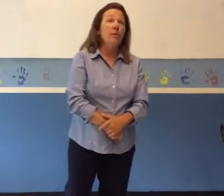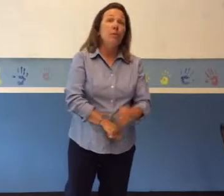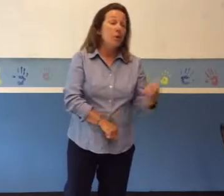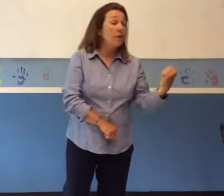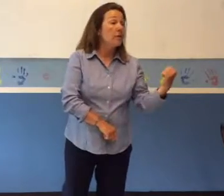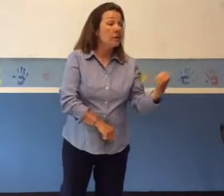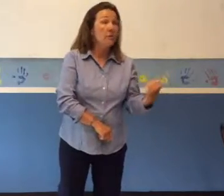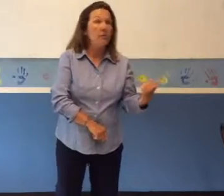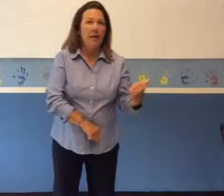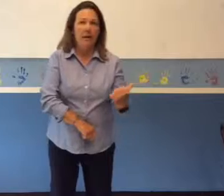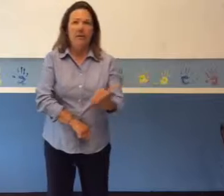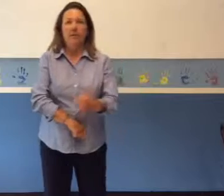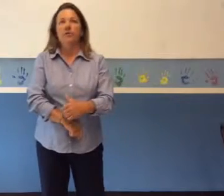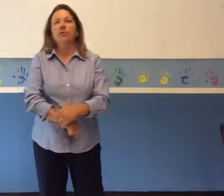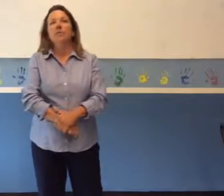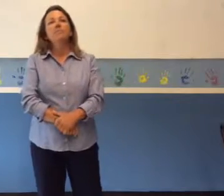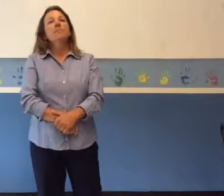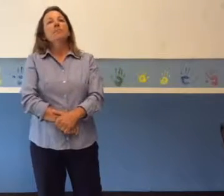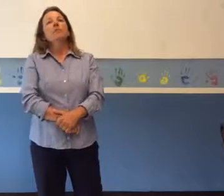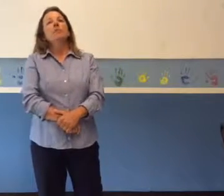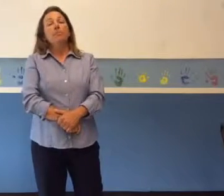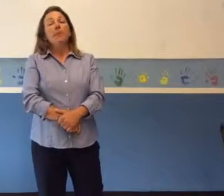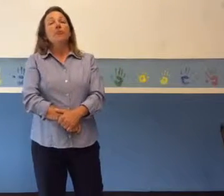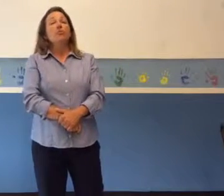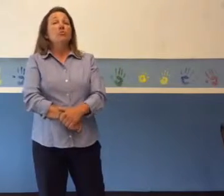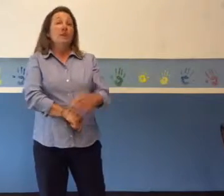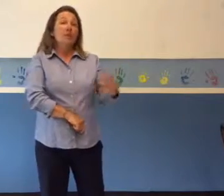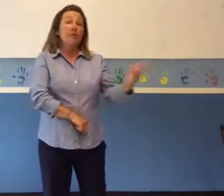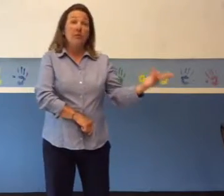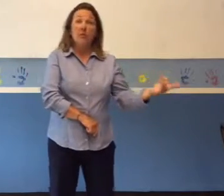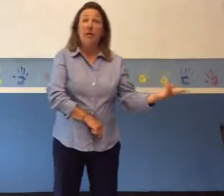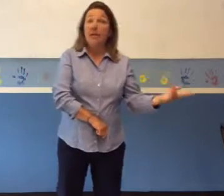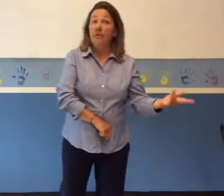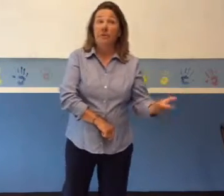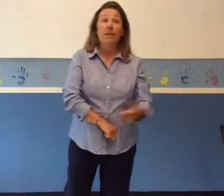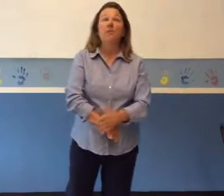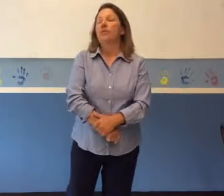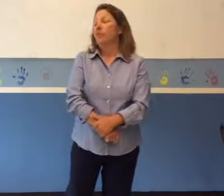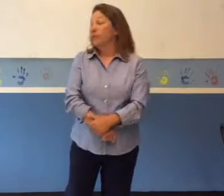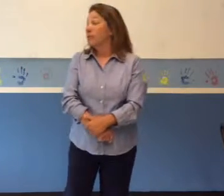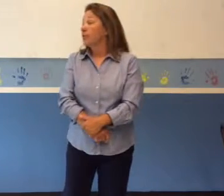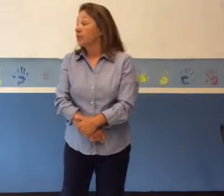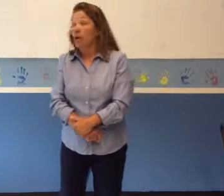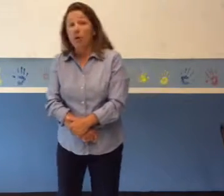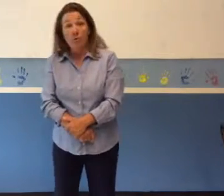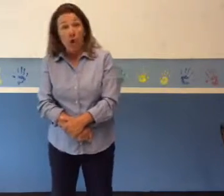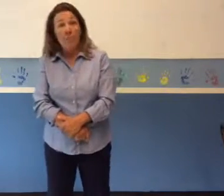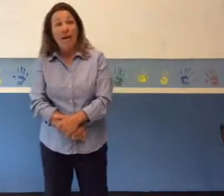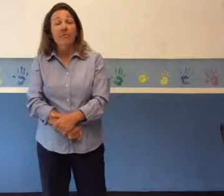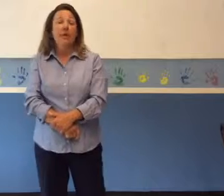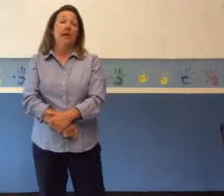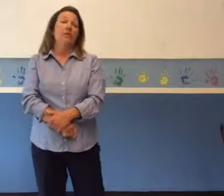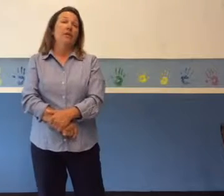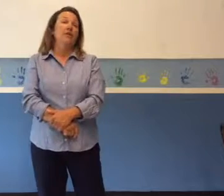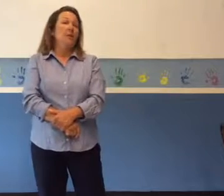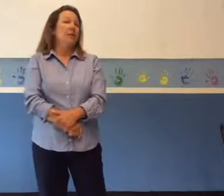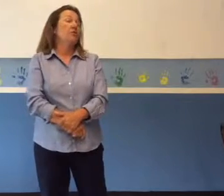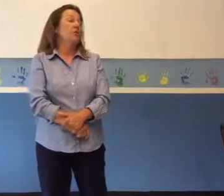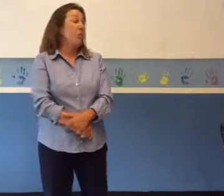be working at the local gas station. With many school districts in our nation being referred to as dropout factories because their